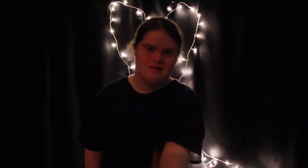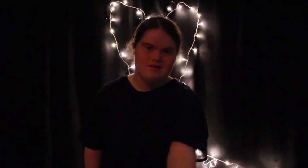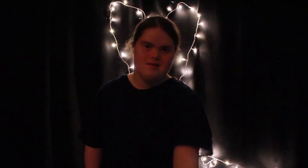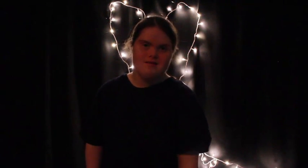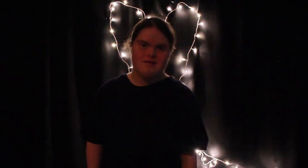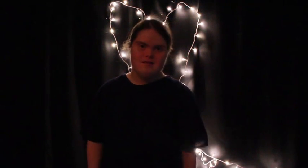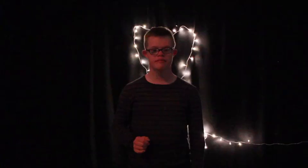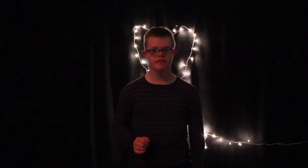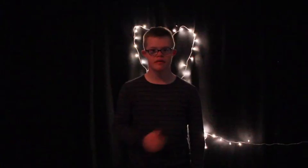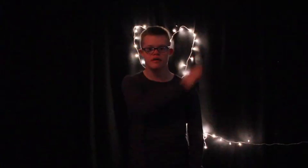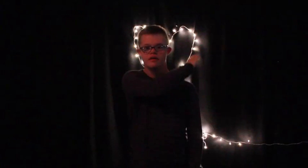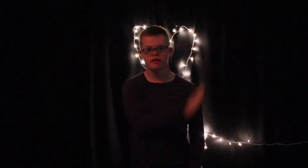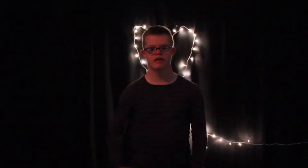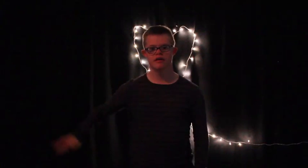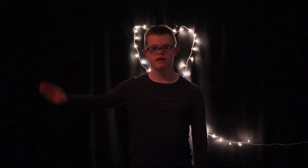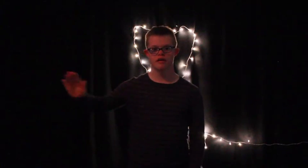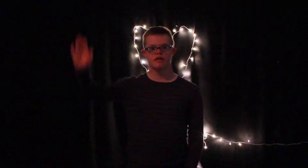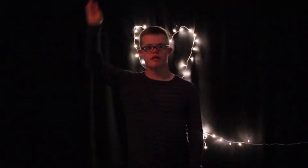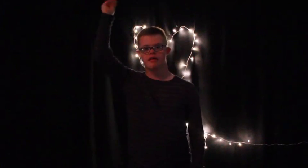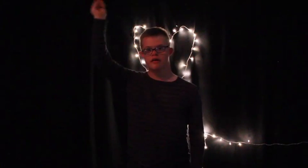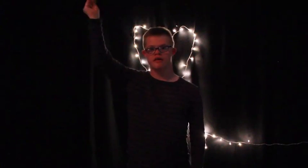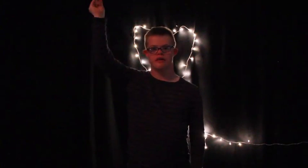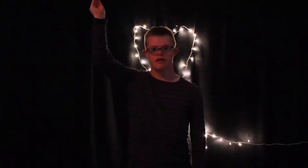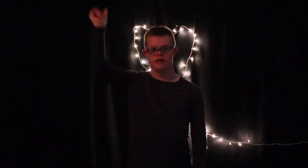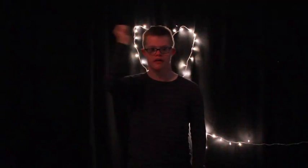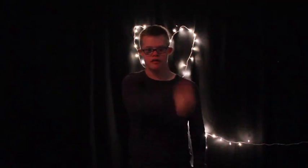No need for greed or hunger